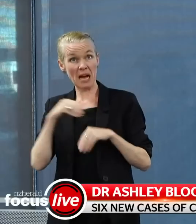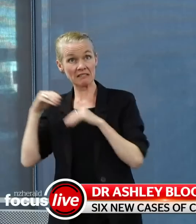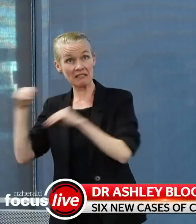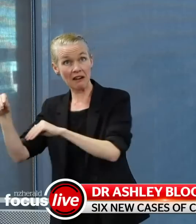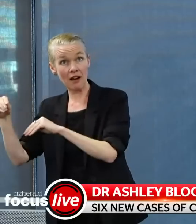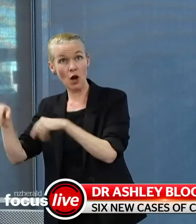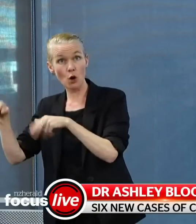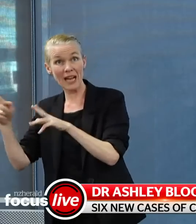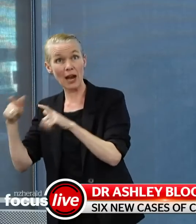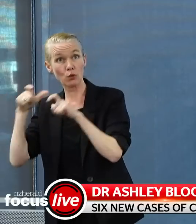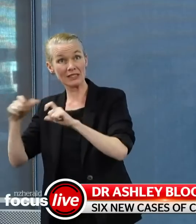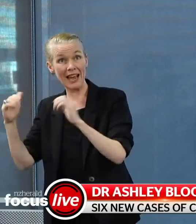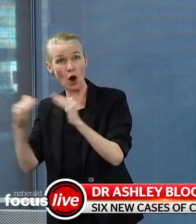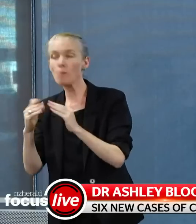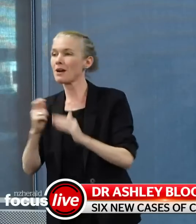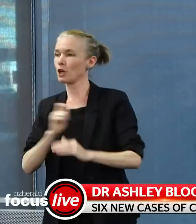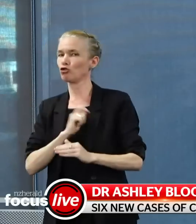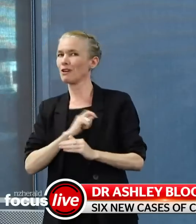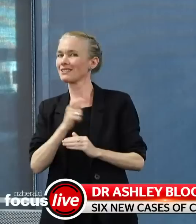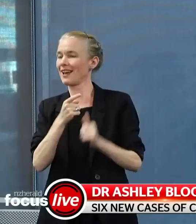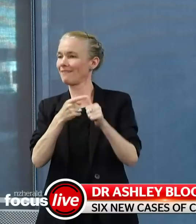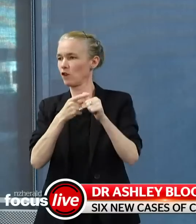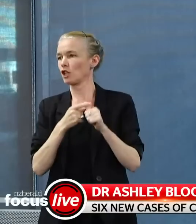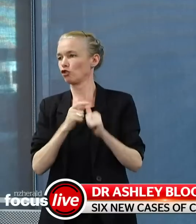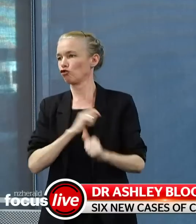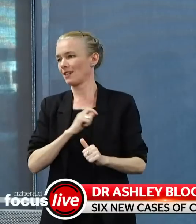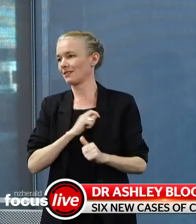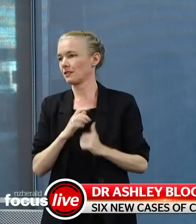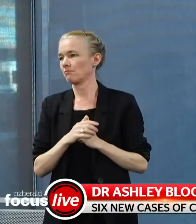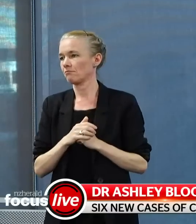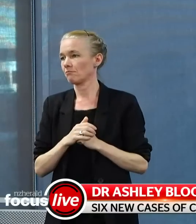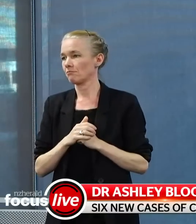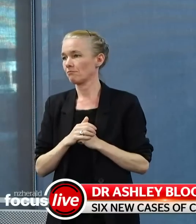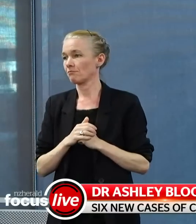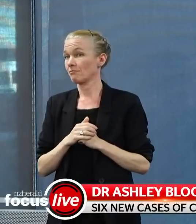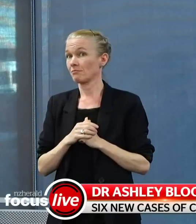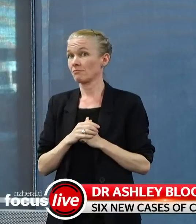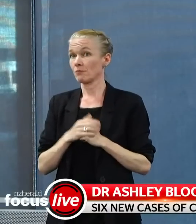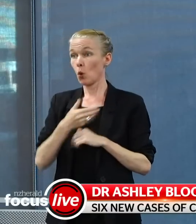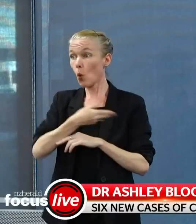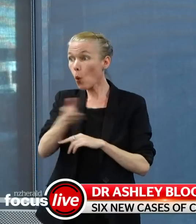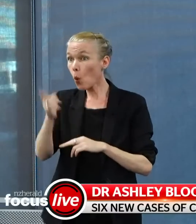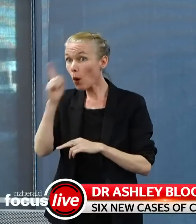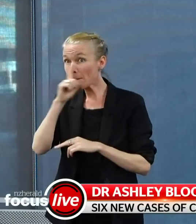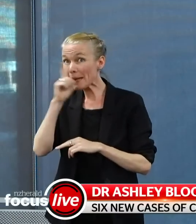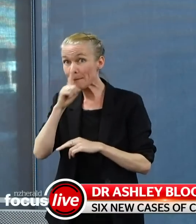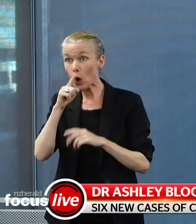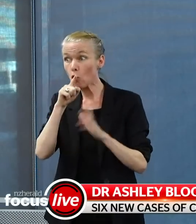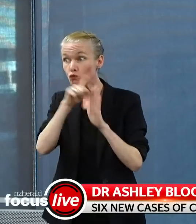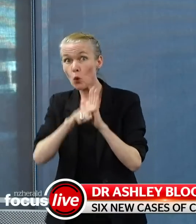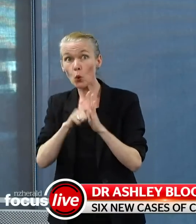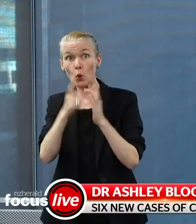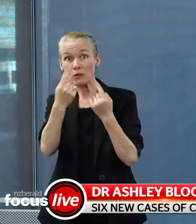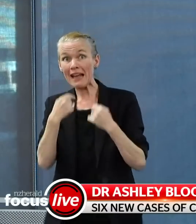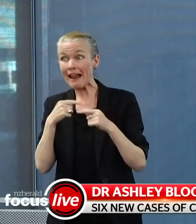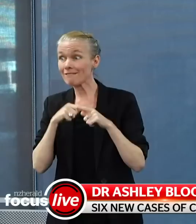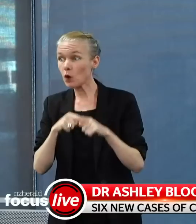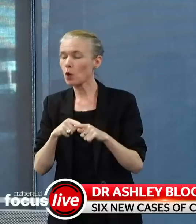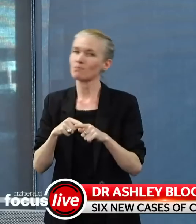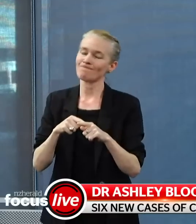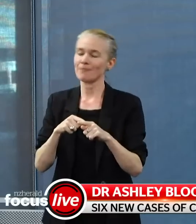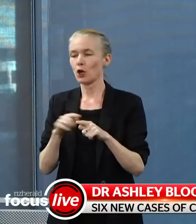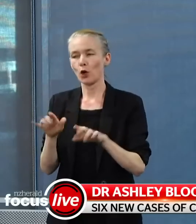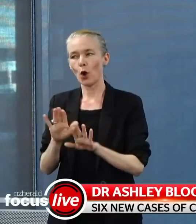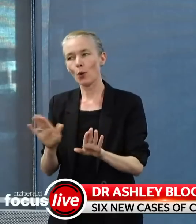Um, there will always be people who won't necessarily comply, um, uh, uh, all the time with those expectations,